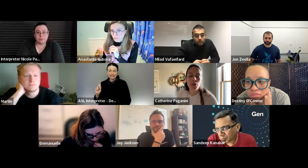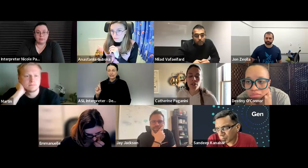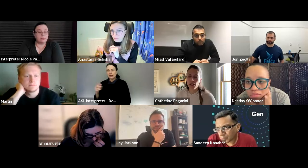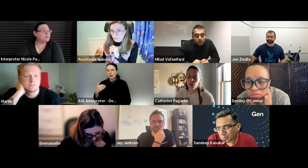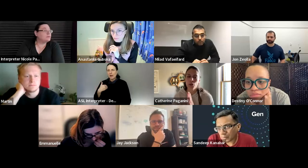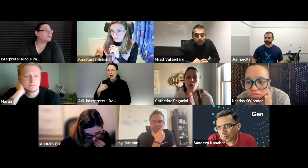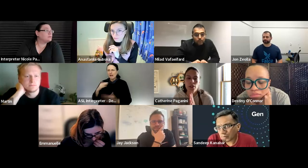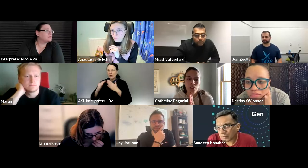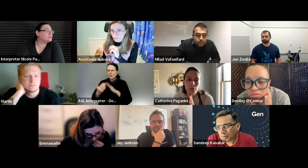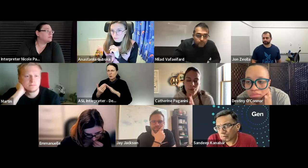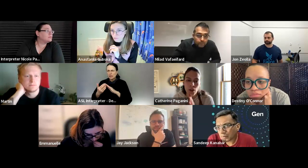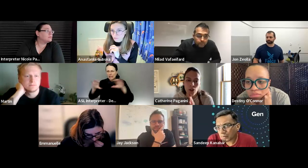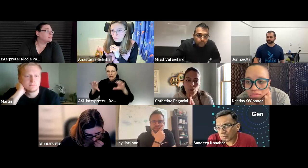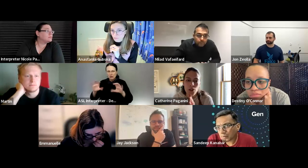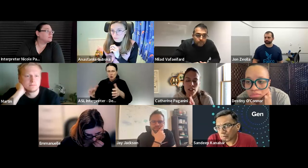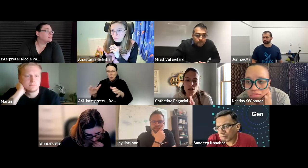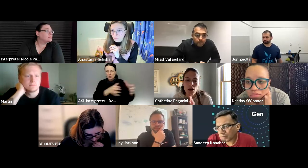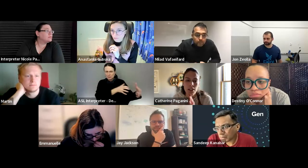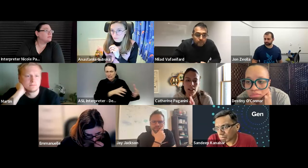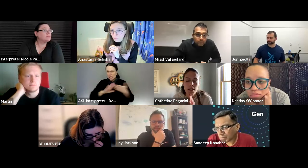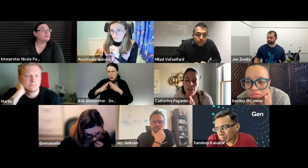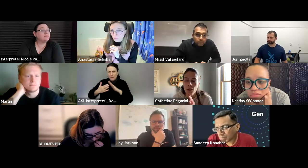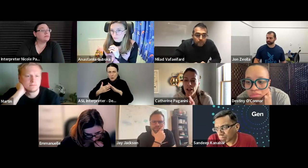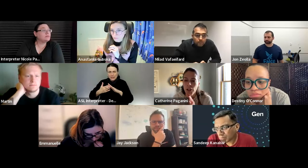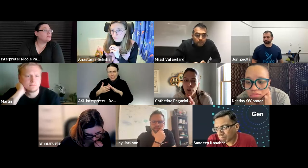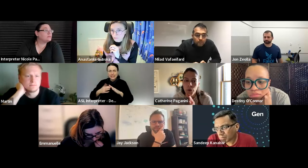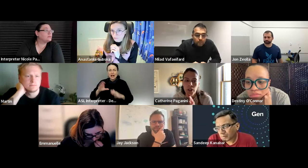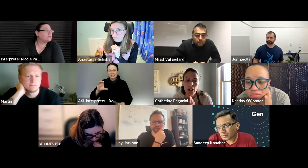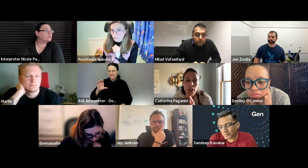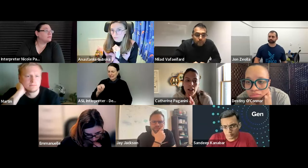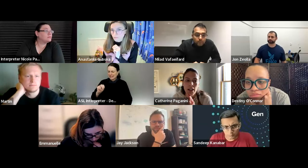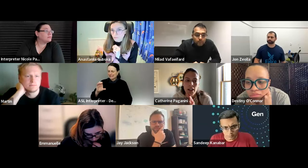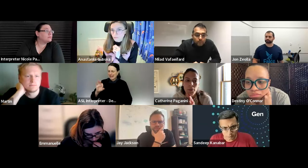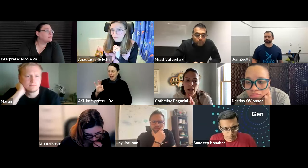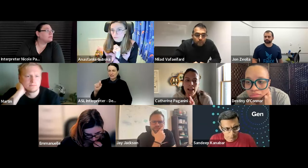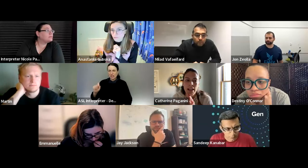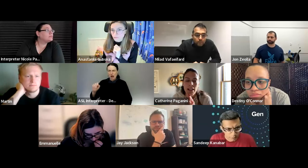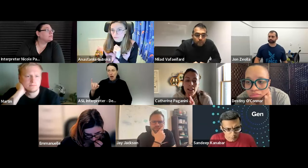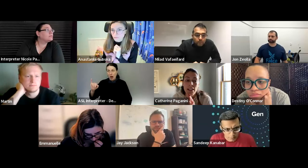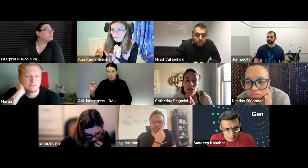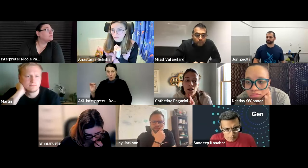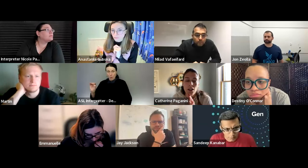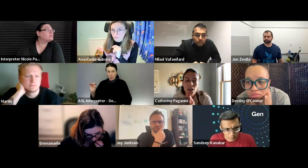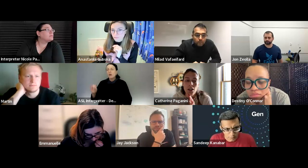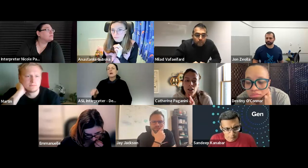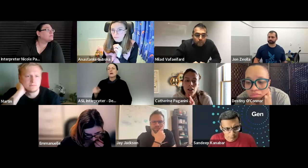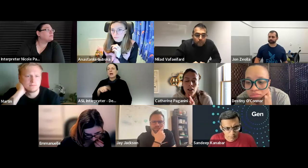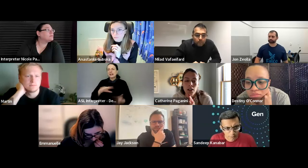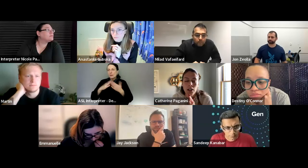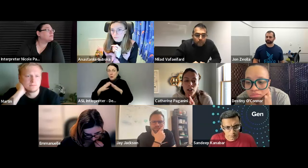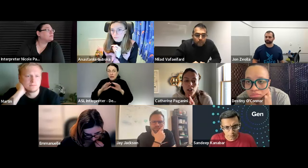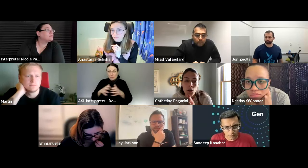community groups um on community dot cncf dot io um and these are